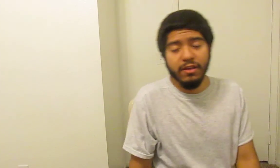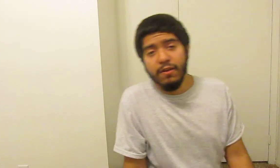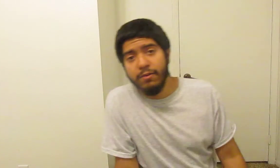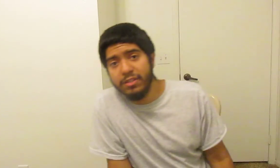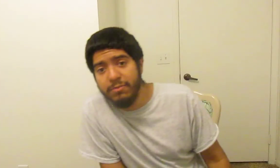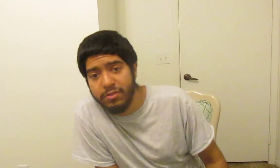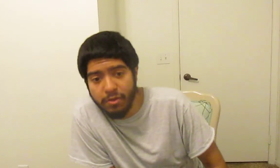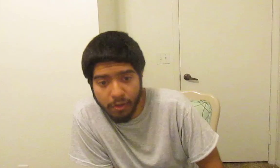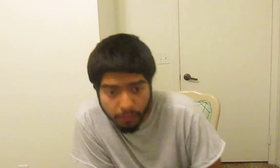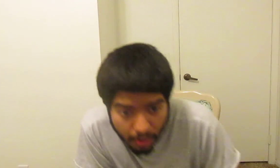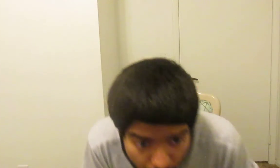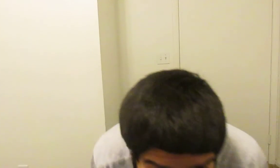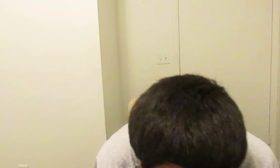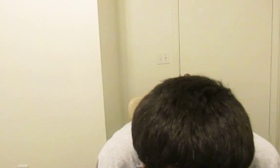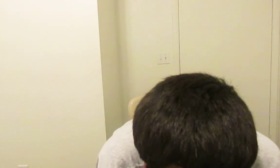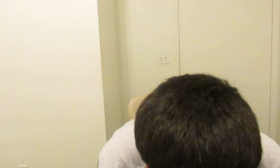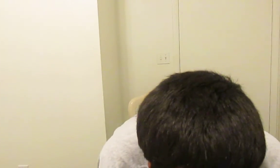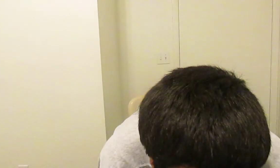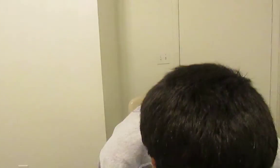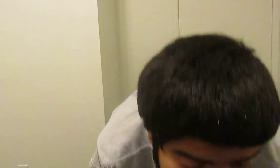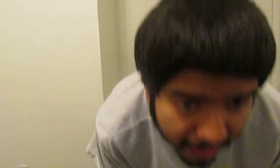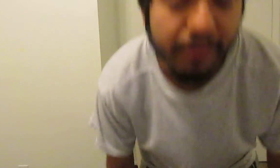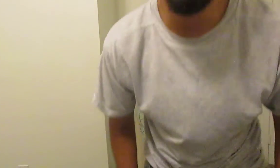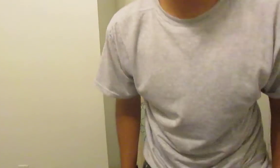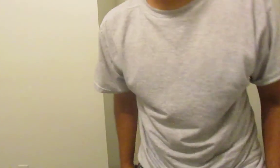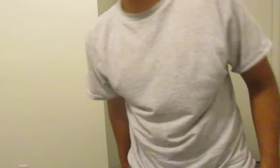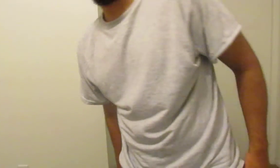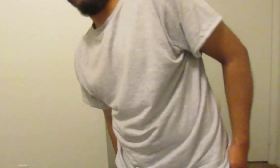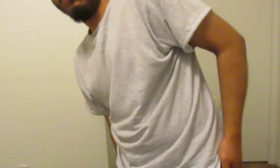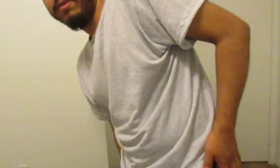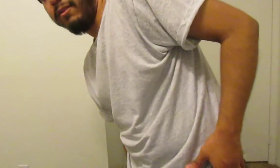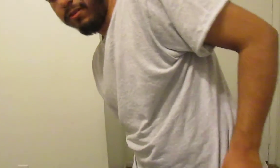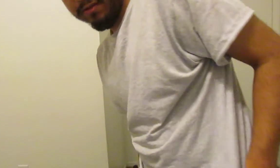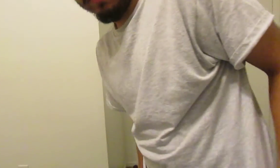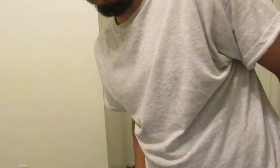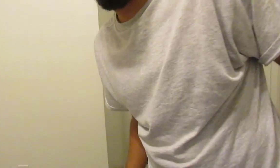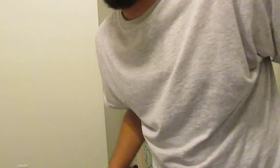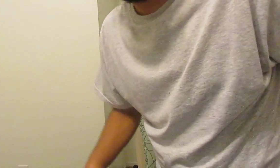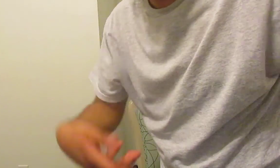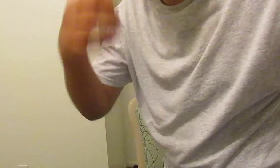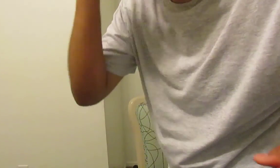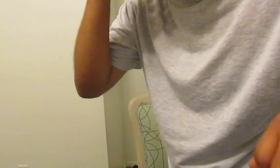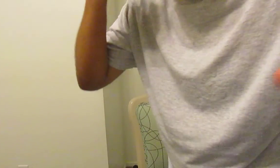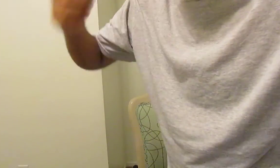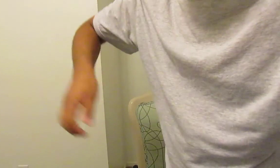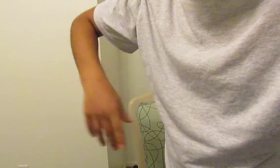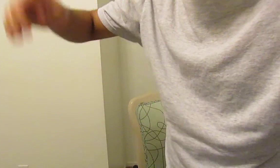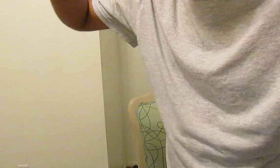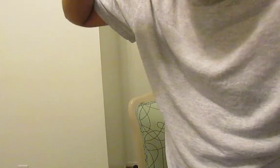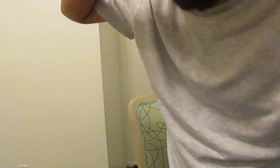first episode of Robihachi. Comment down your thoughts in the comments section below about the episode, how you felt. Rate the video, subscribe, and I'll see you